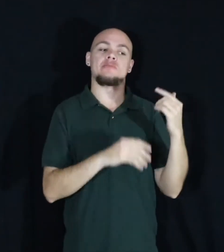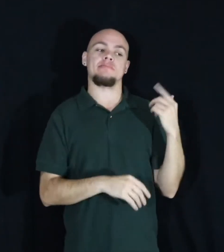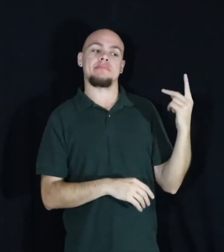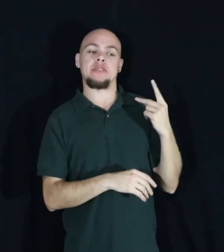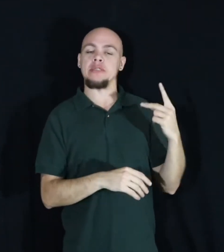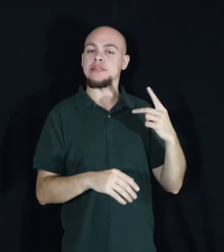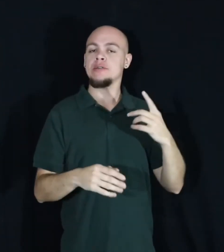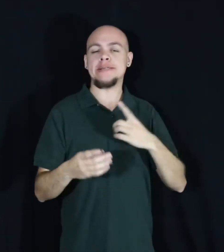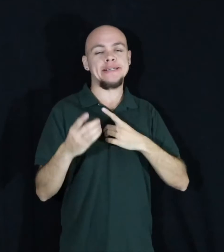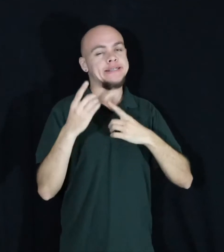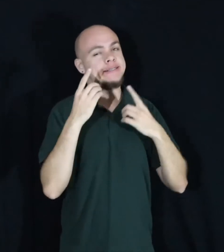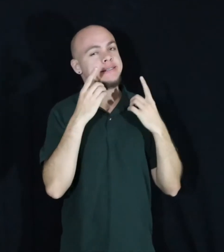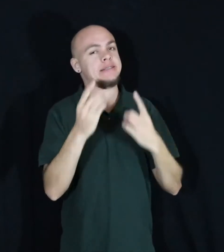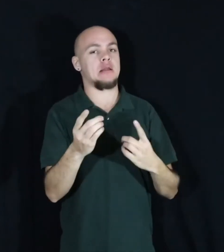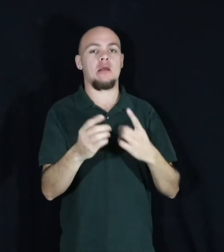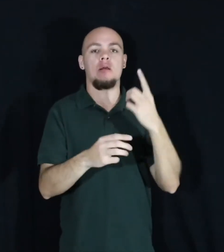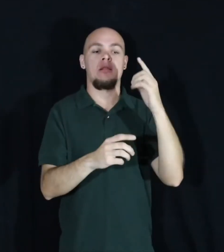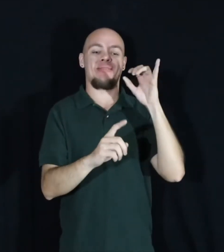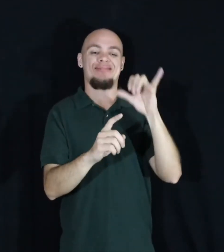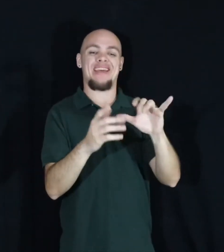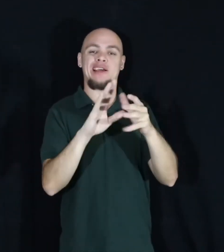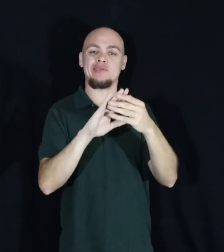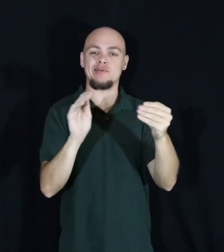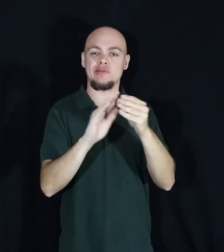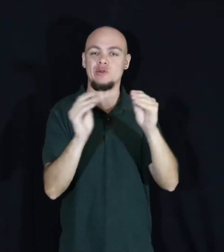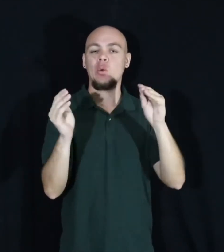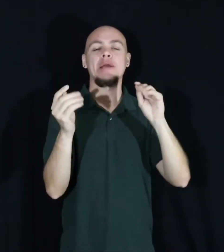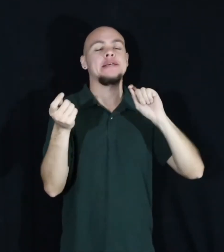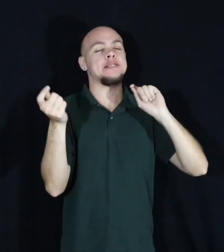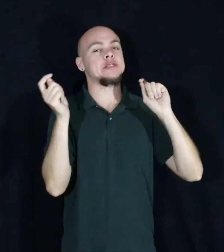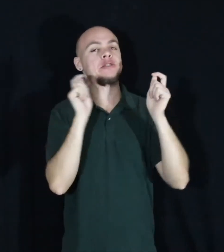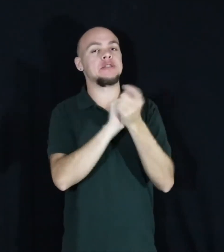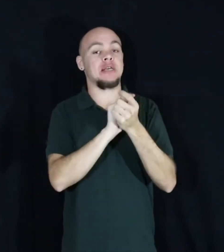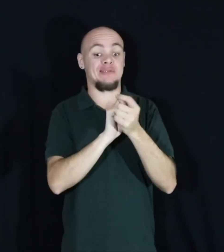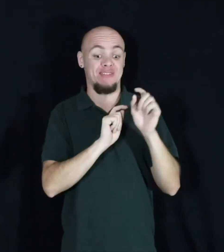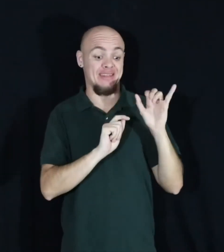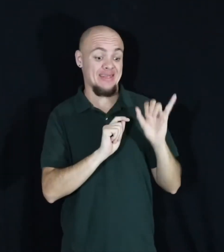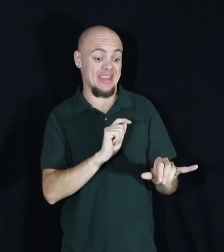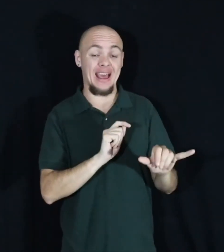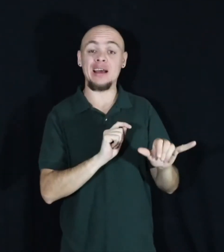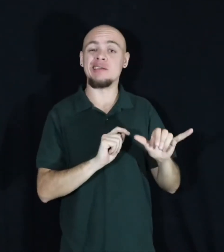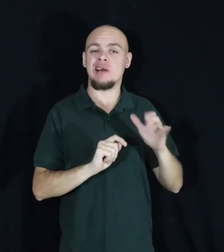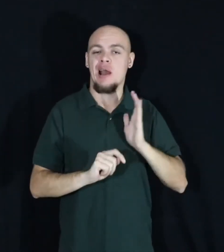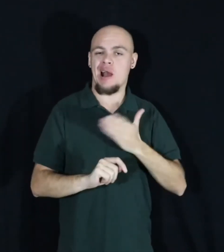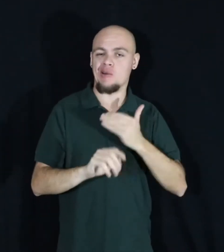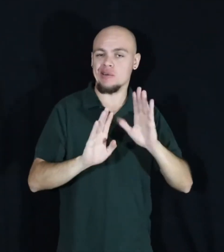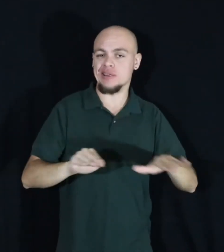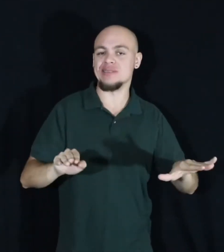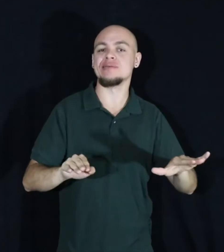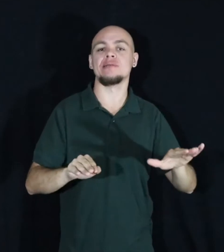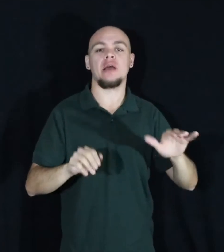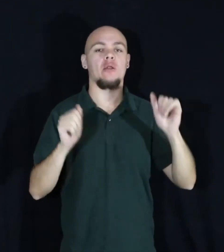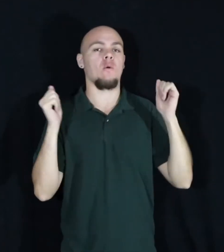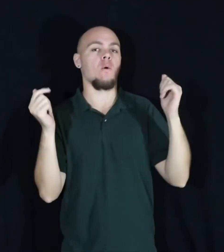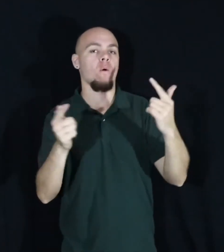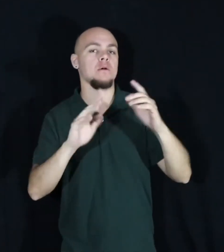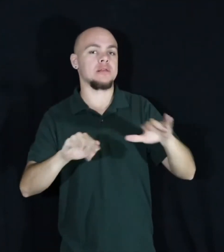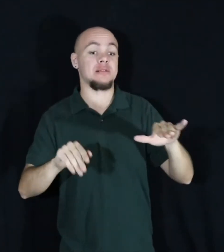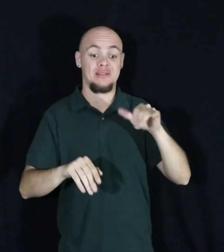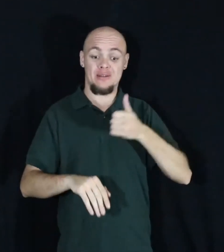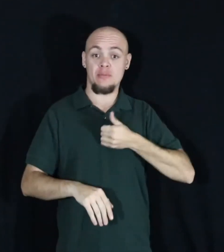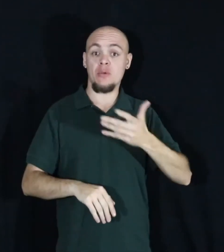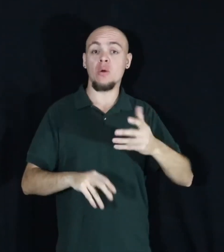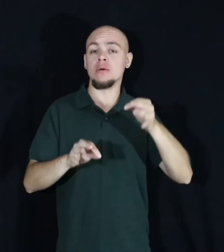dedicated to changing that narrative for our kids and all kids. This poem is just simply